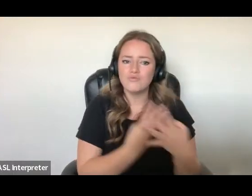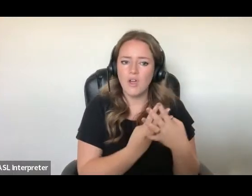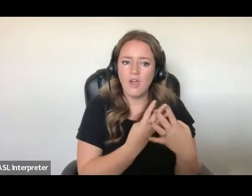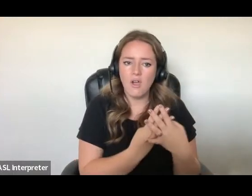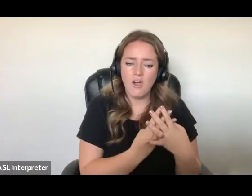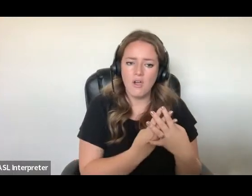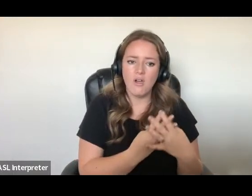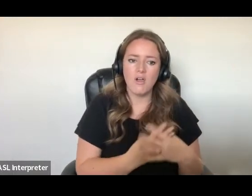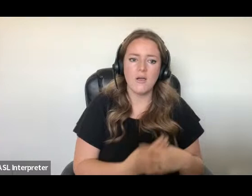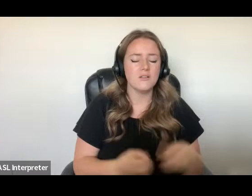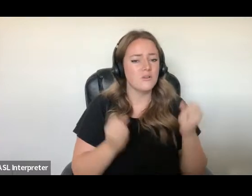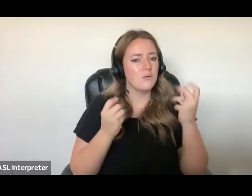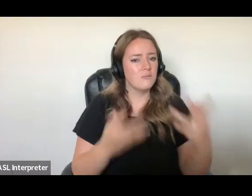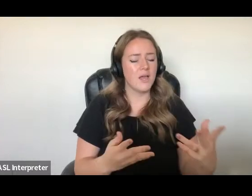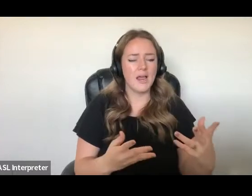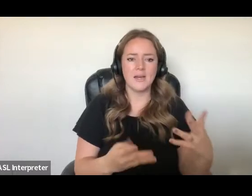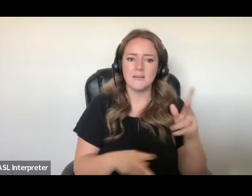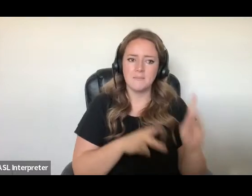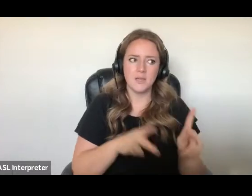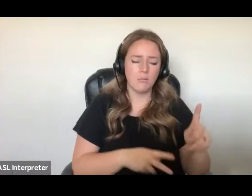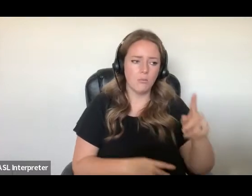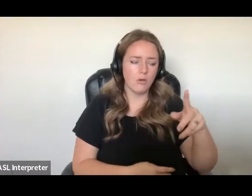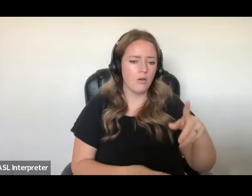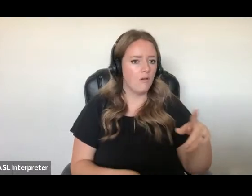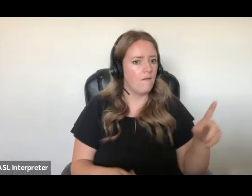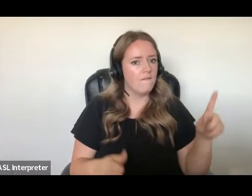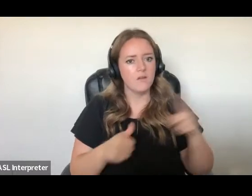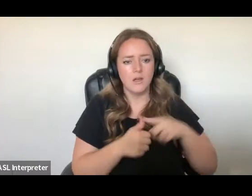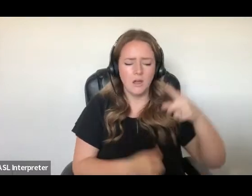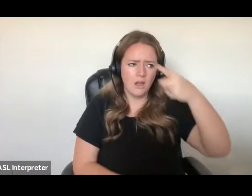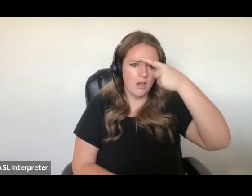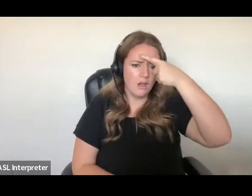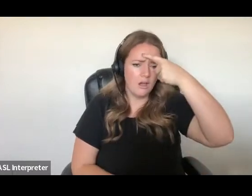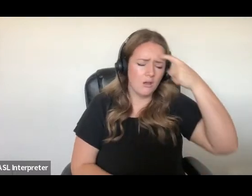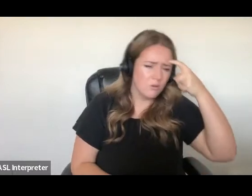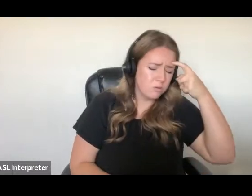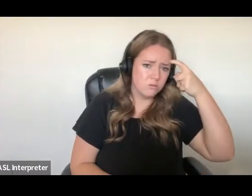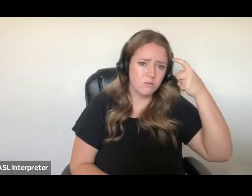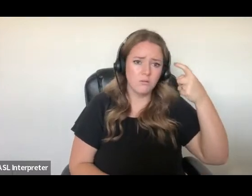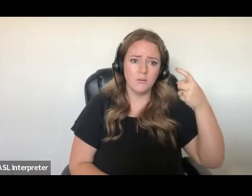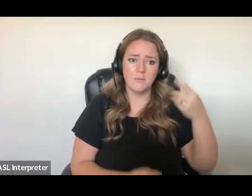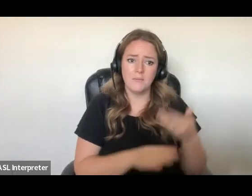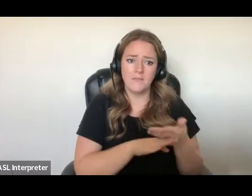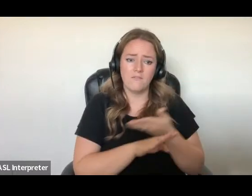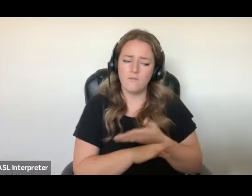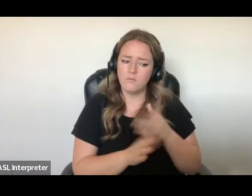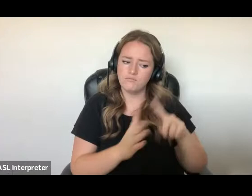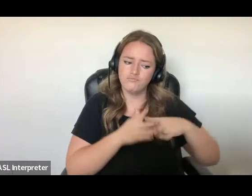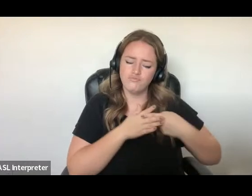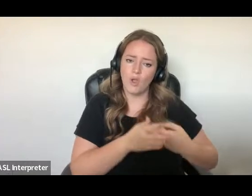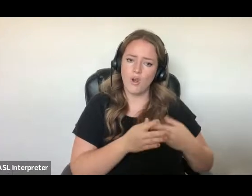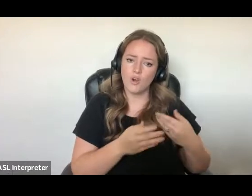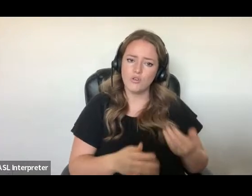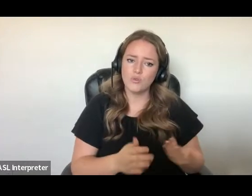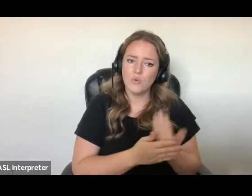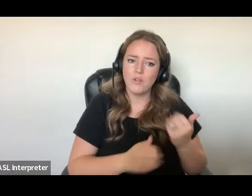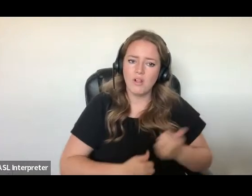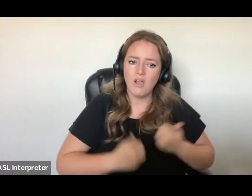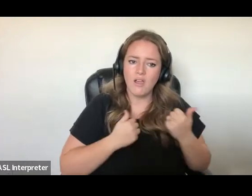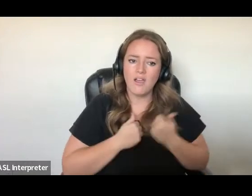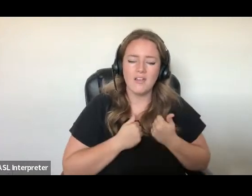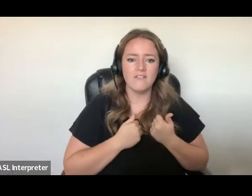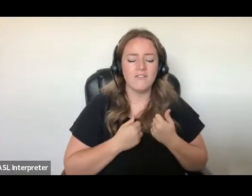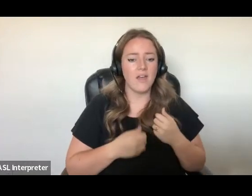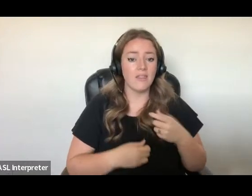before they can even begin their lives in Canada. The devastating impact of immigration detention can last for months and years, and the